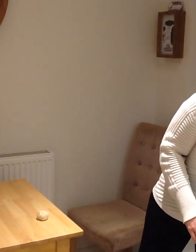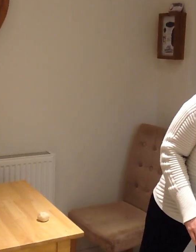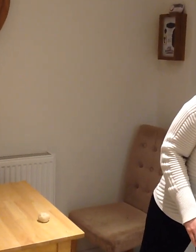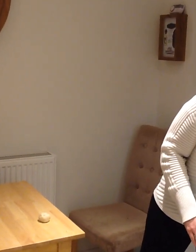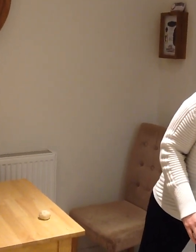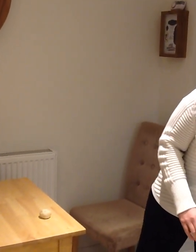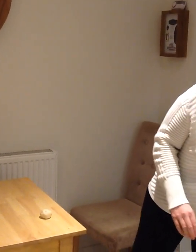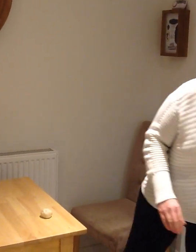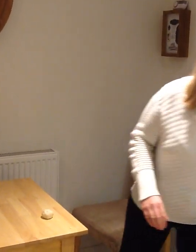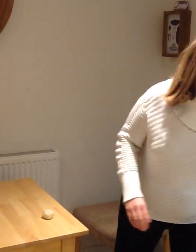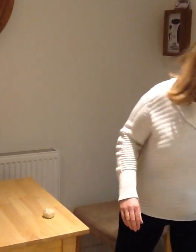Okay.